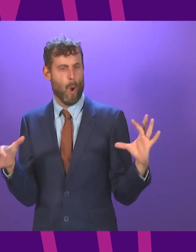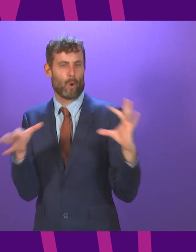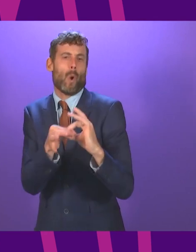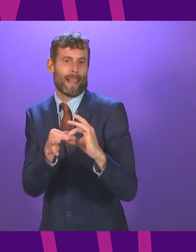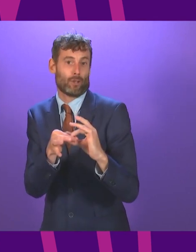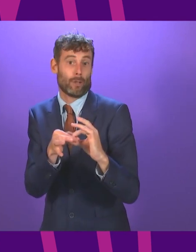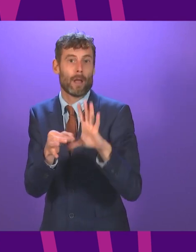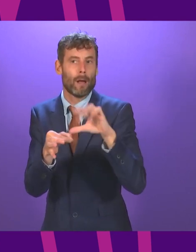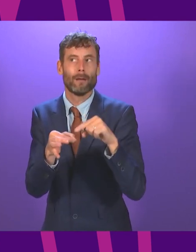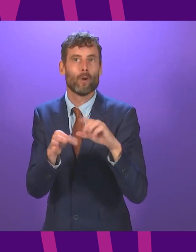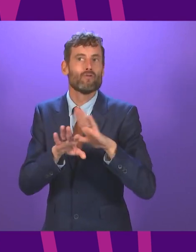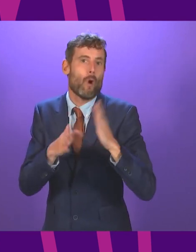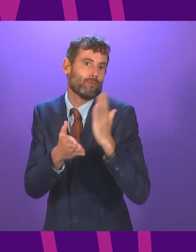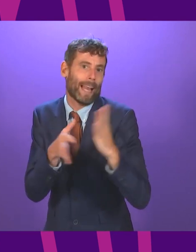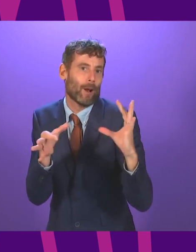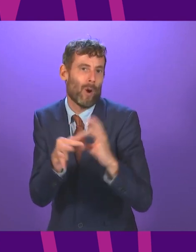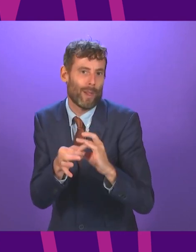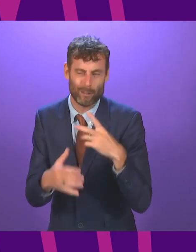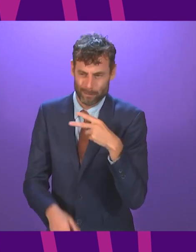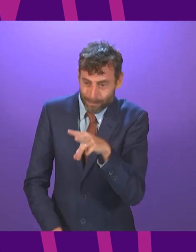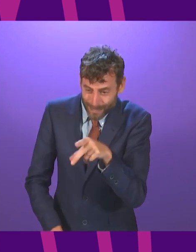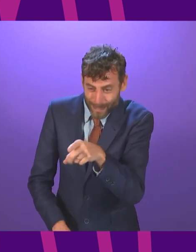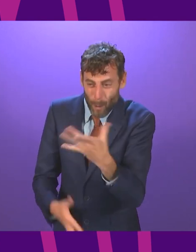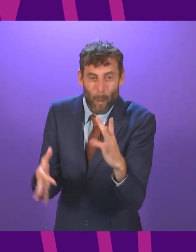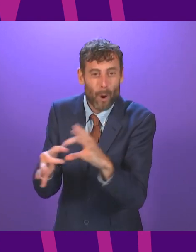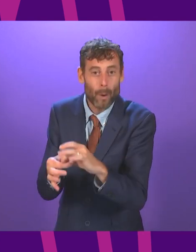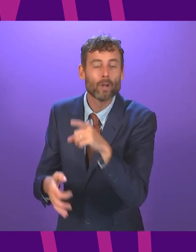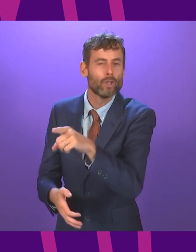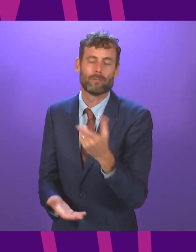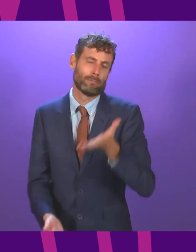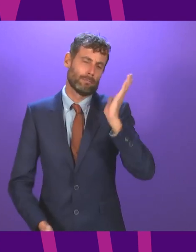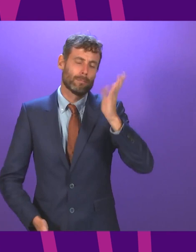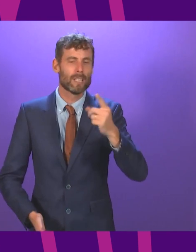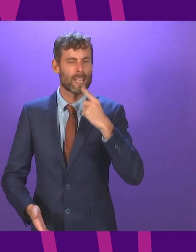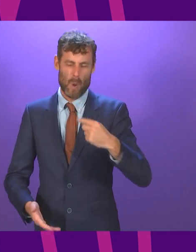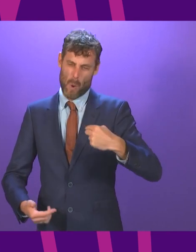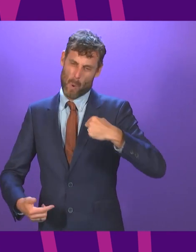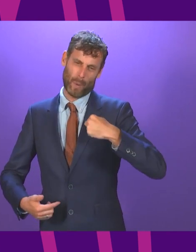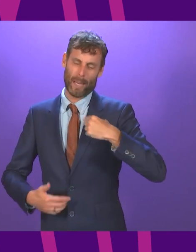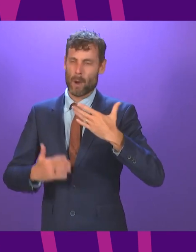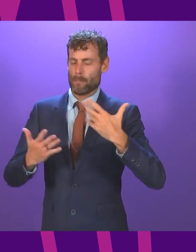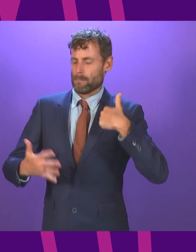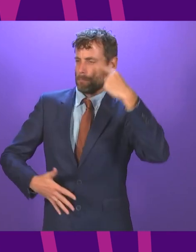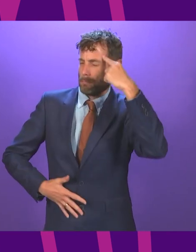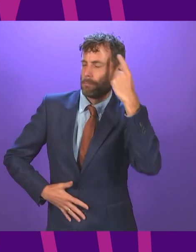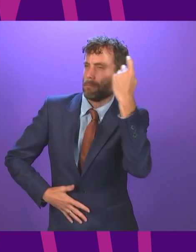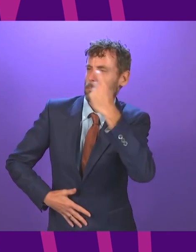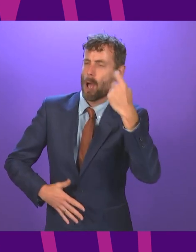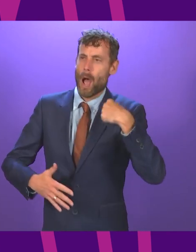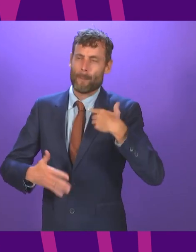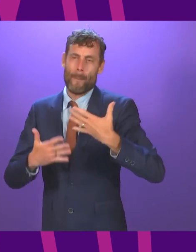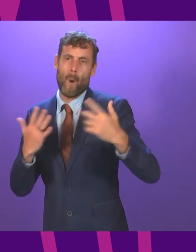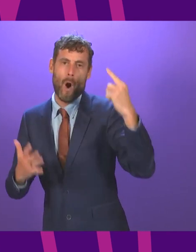a coalition. Now, I know Nicola Sturgeon lectures us all that she speaks at a higher level of intelligence than everyone else.